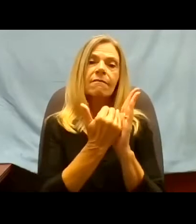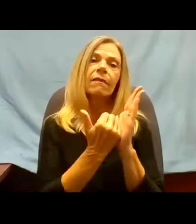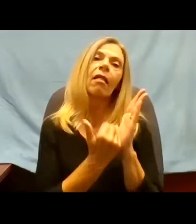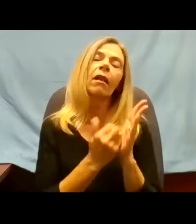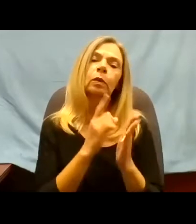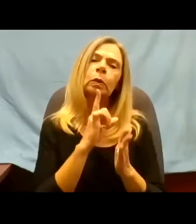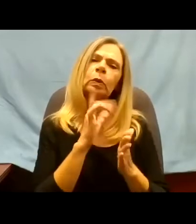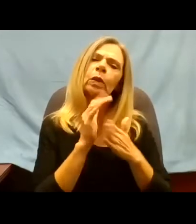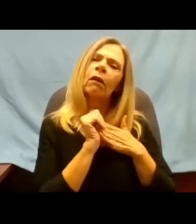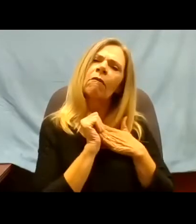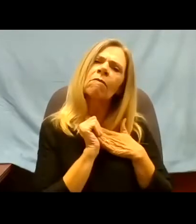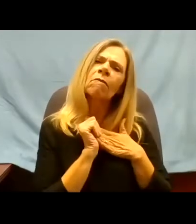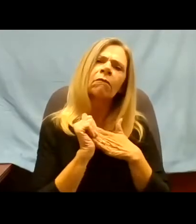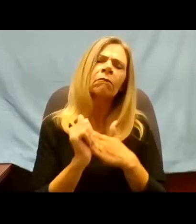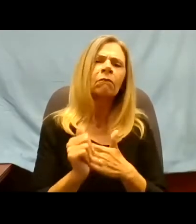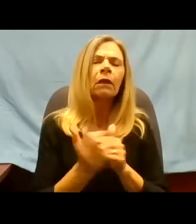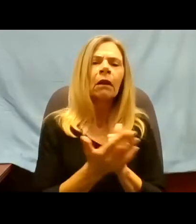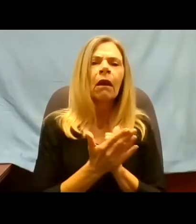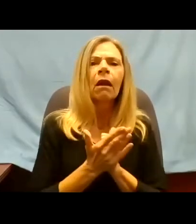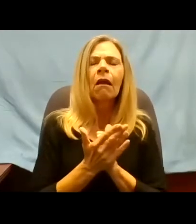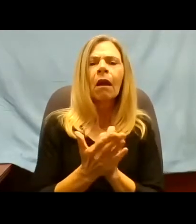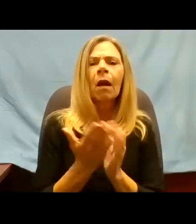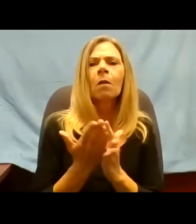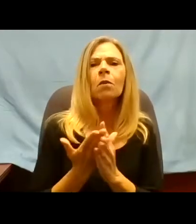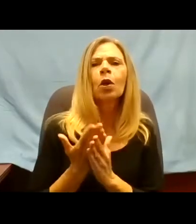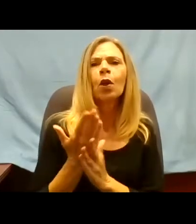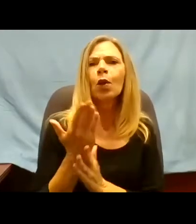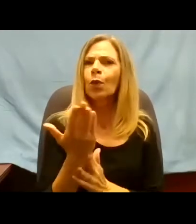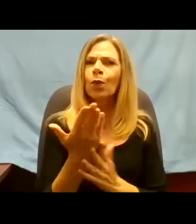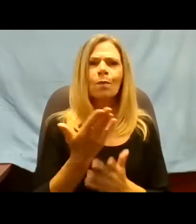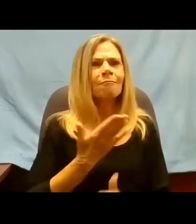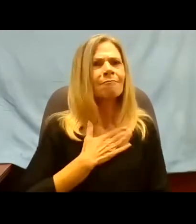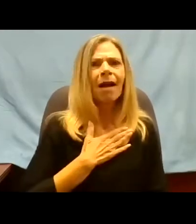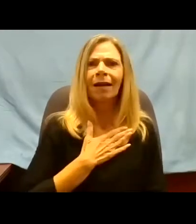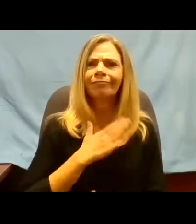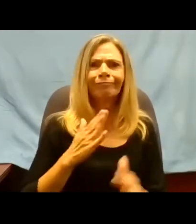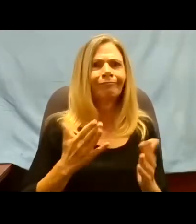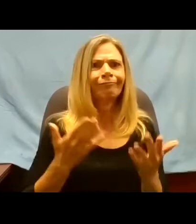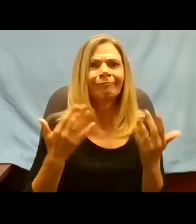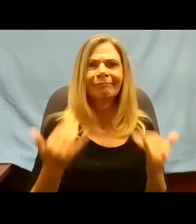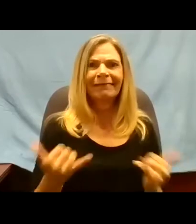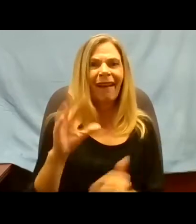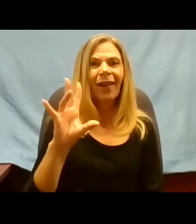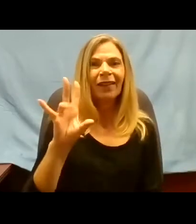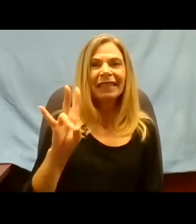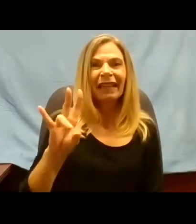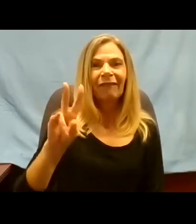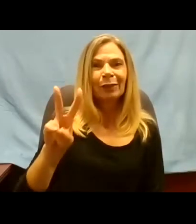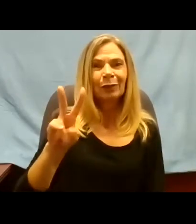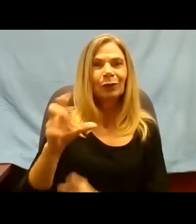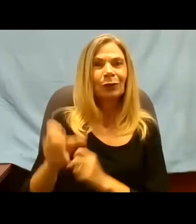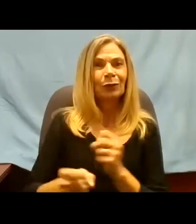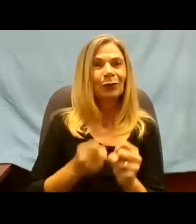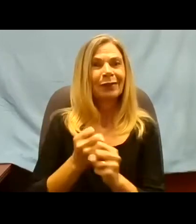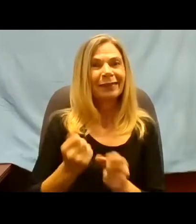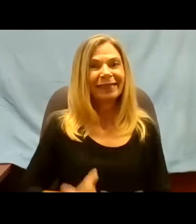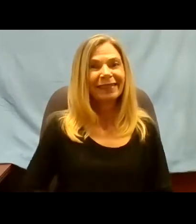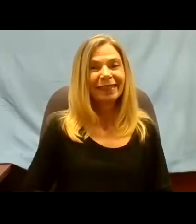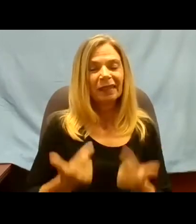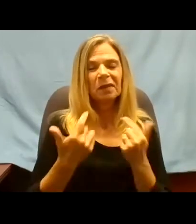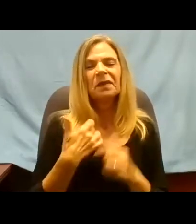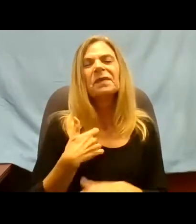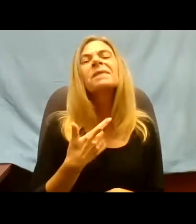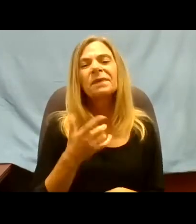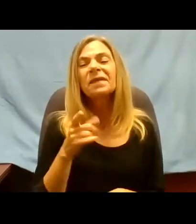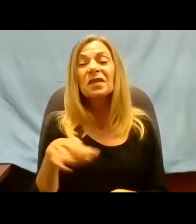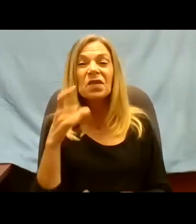me through my now 72 years. Well, as you can tell from the movie, we